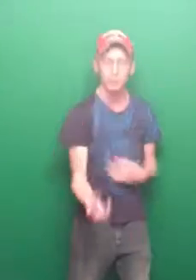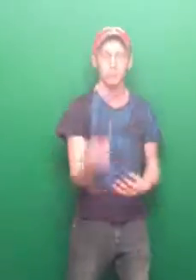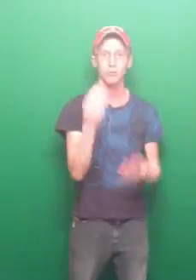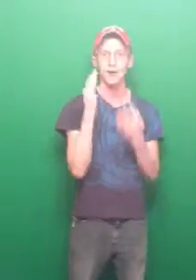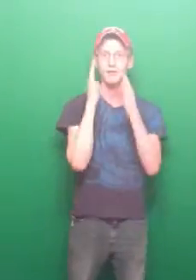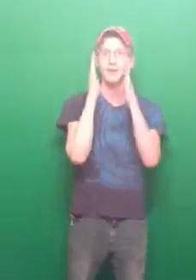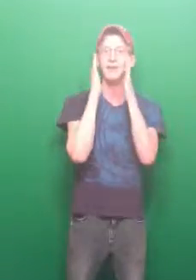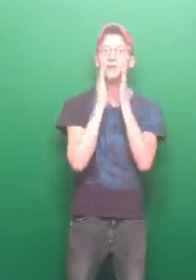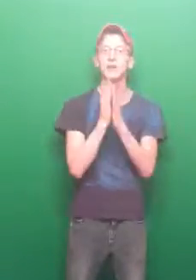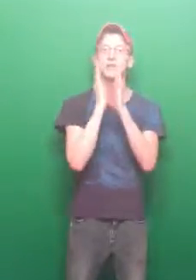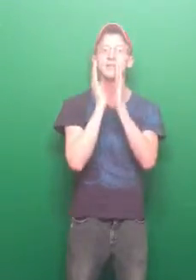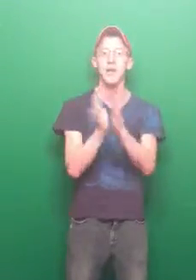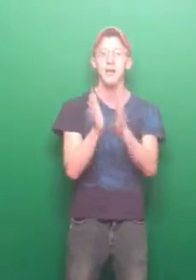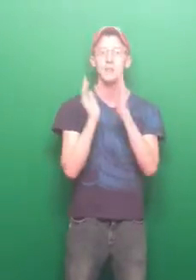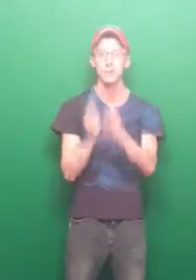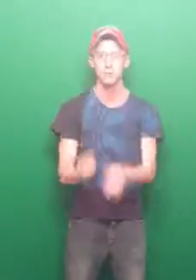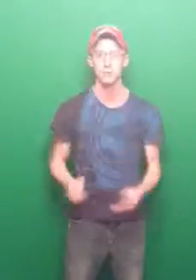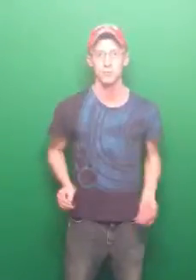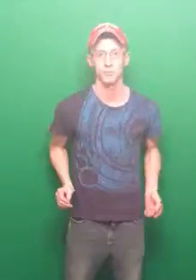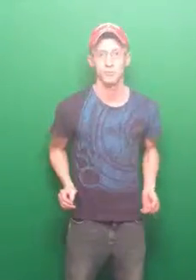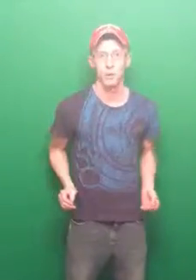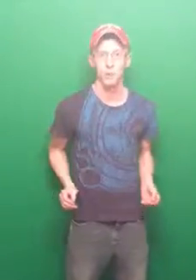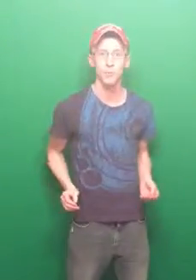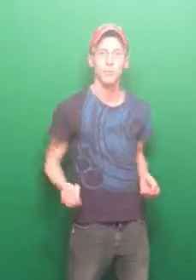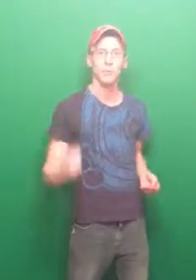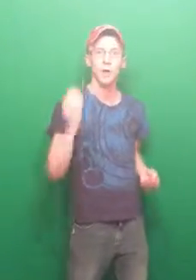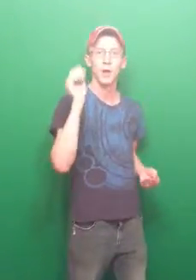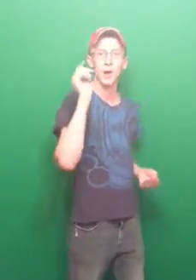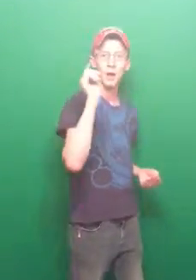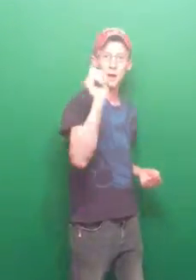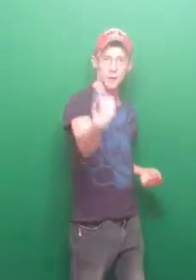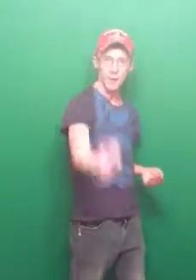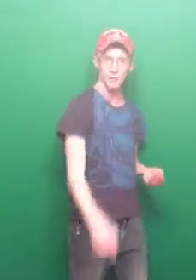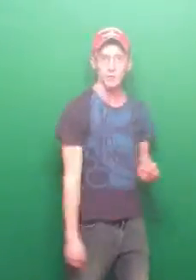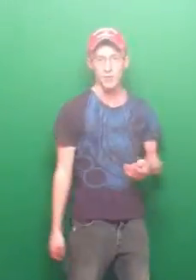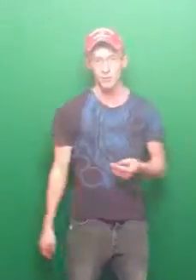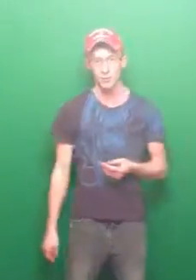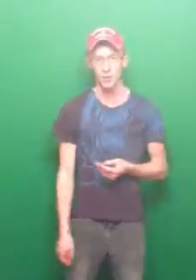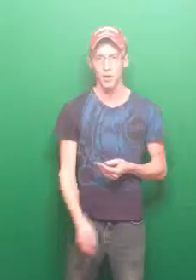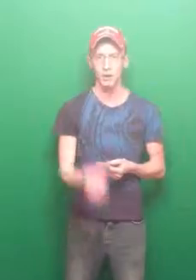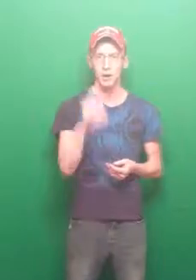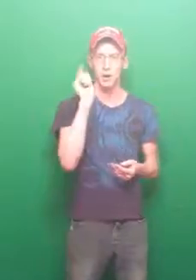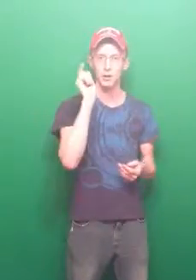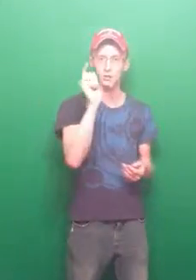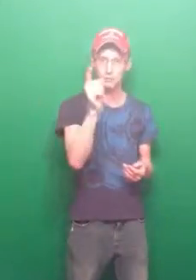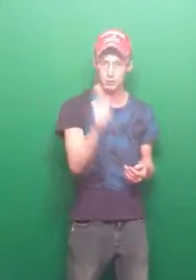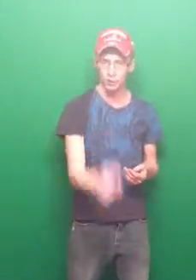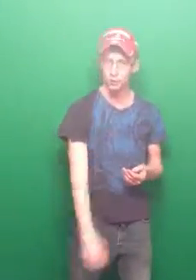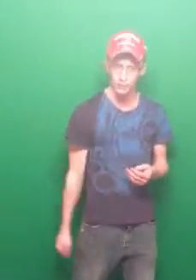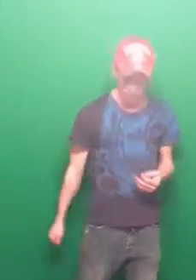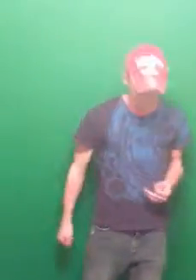that is inside of you. So that's my video and I look forward to talking to you soon.